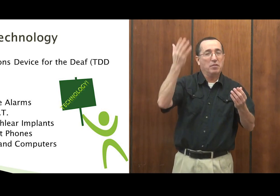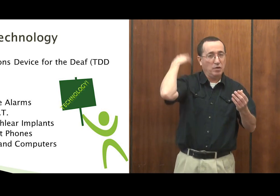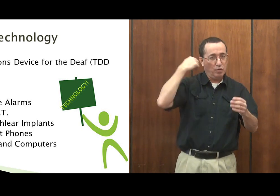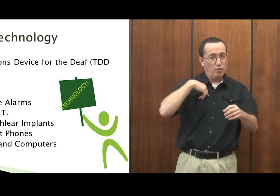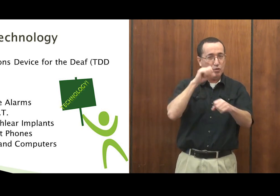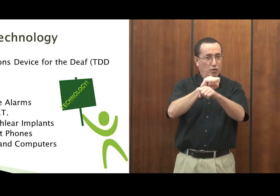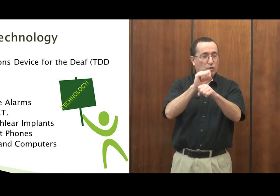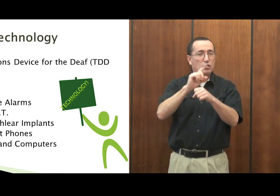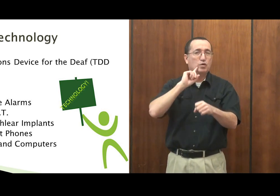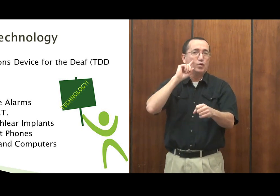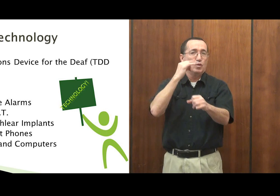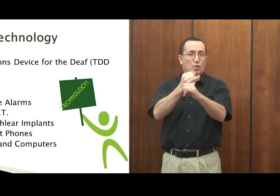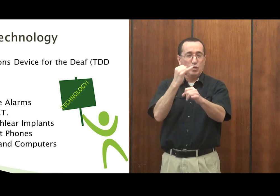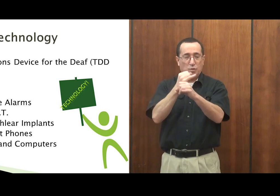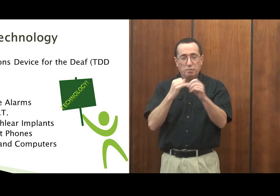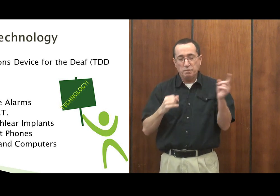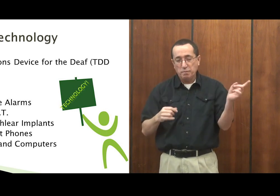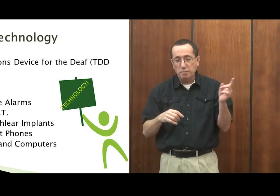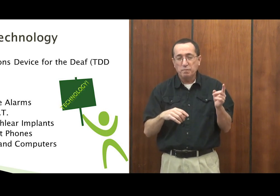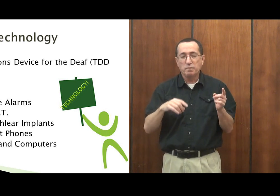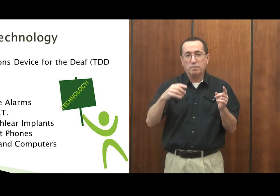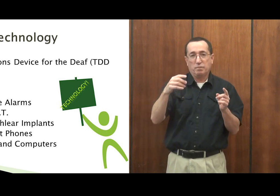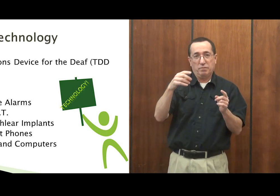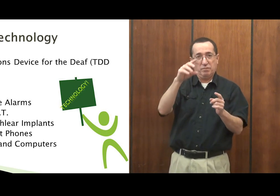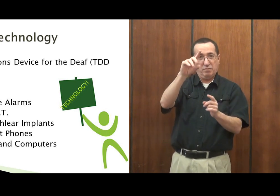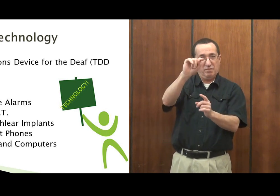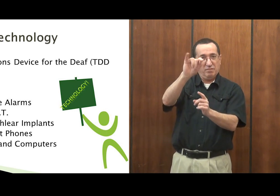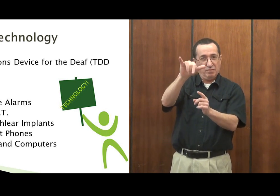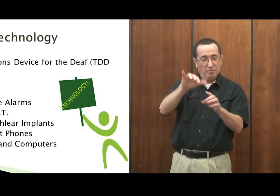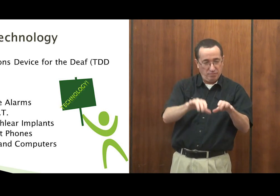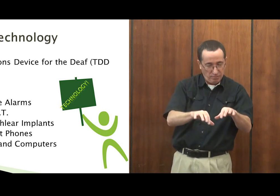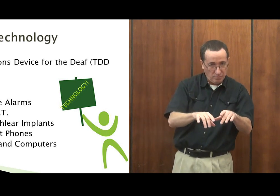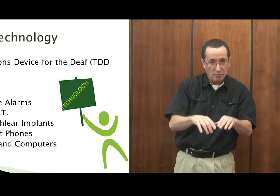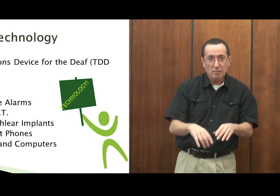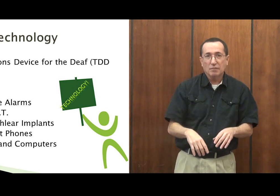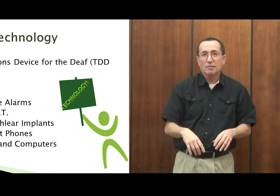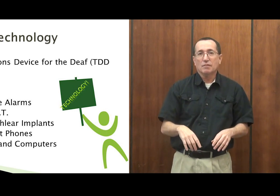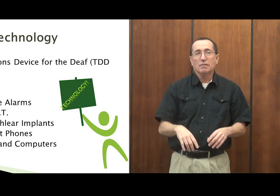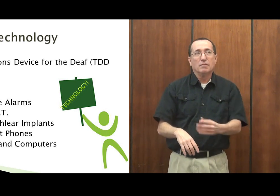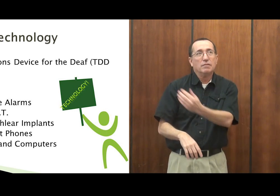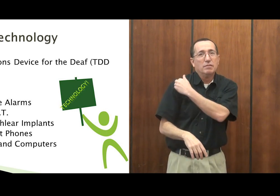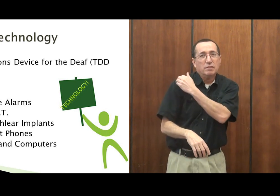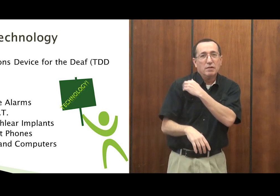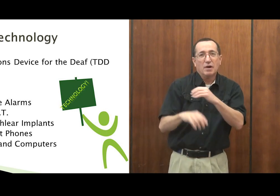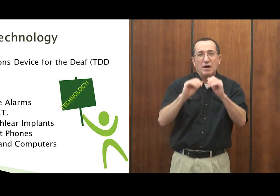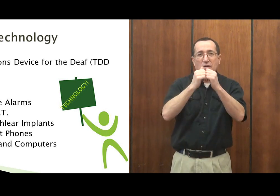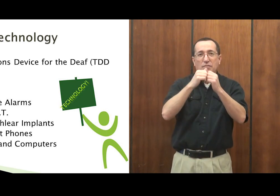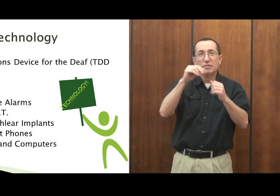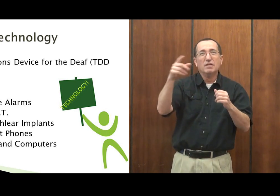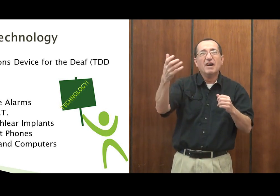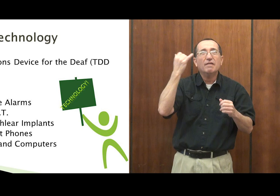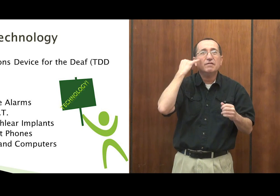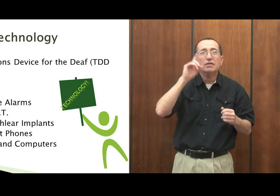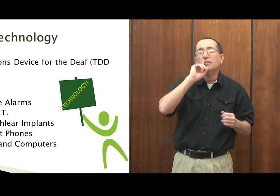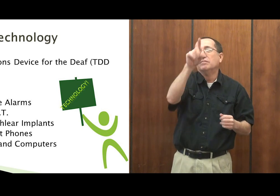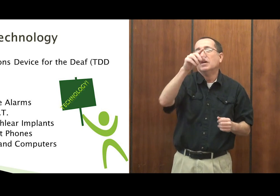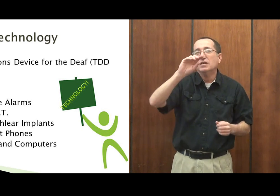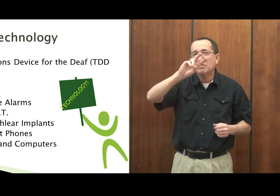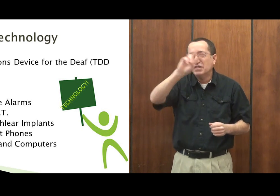well. I used to work at a school for the deaf. And we had TTYs a long time ago. And people would say, if you